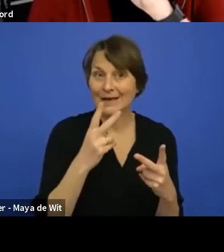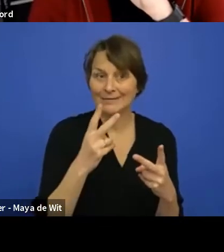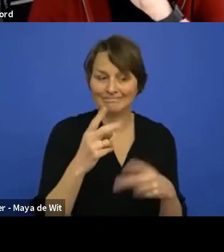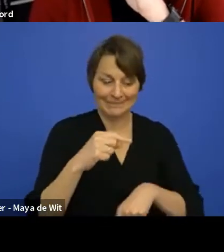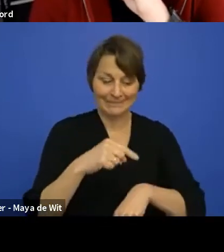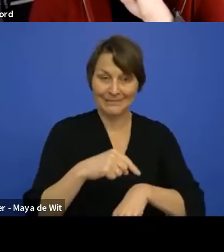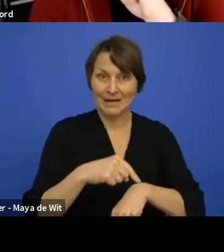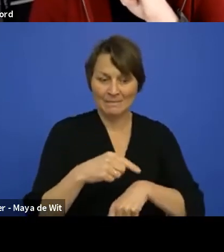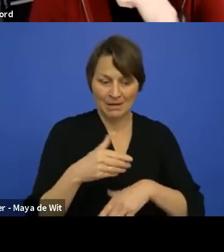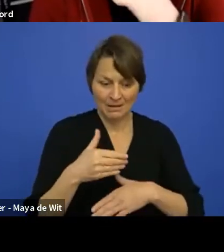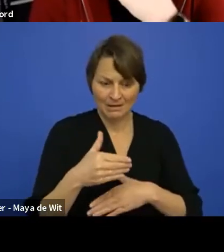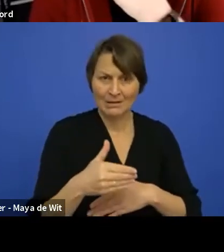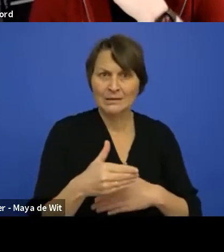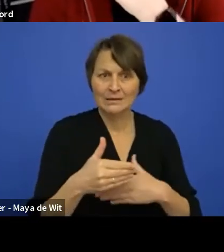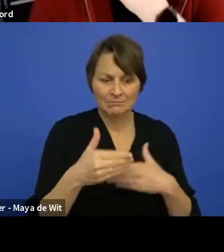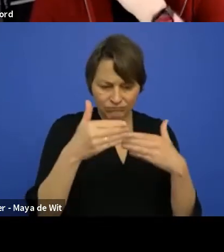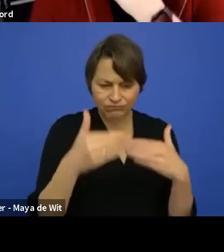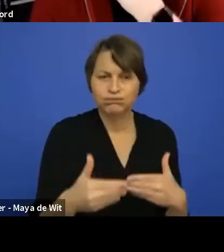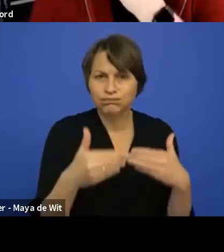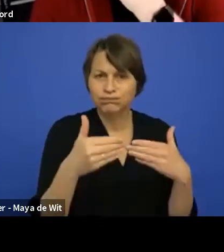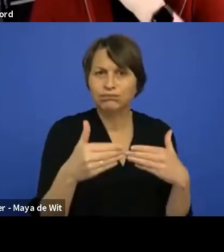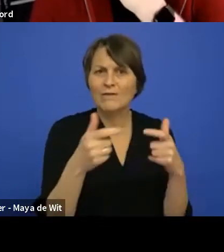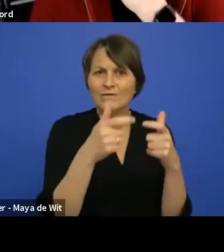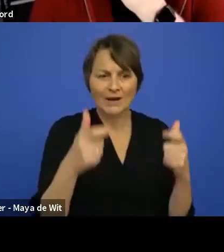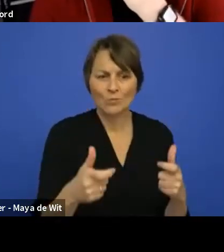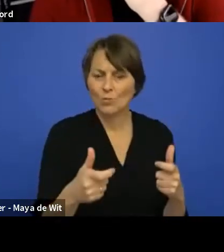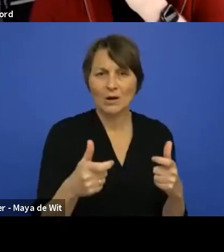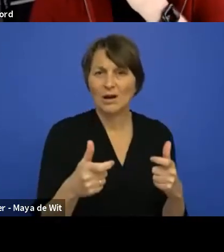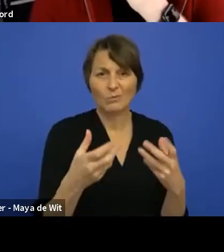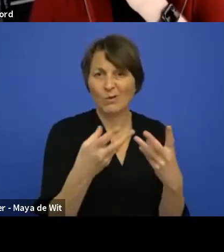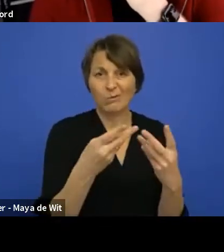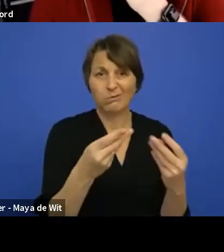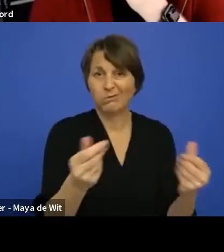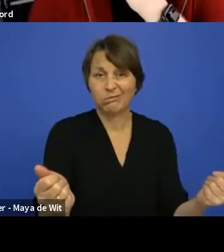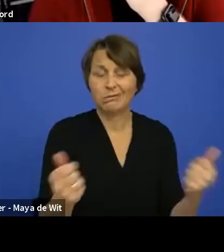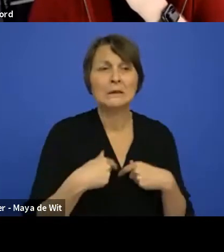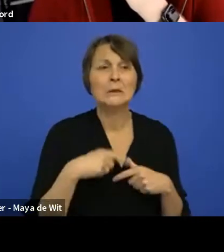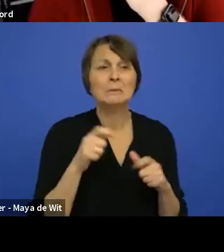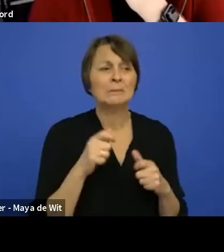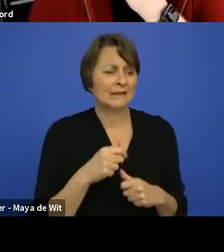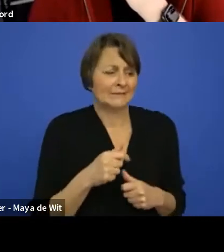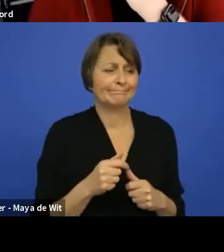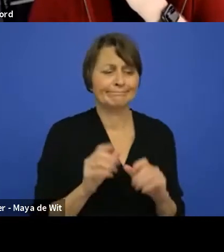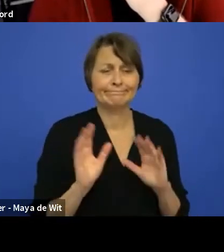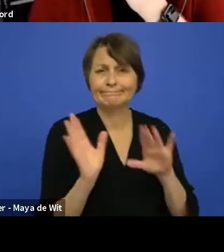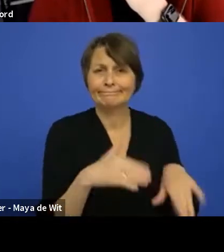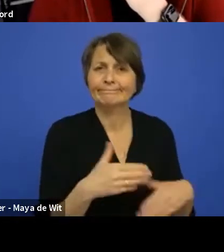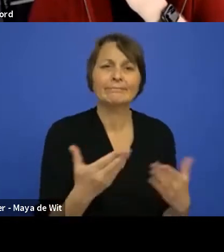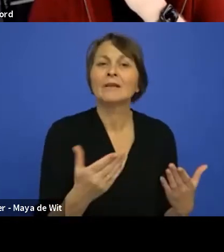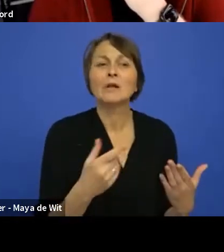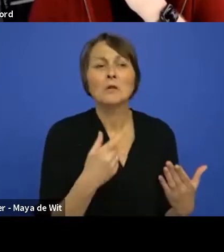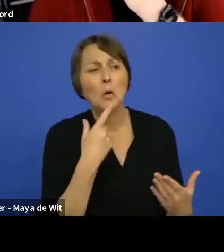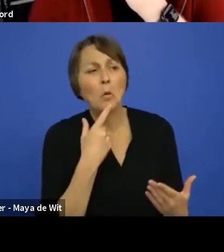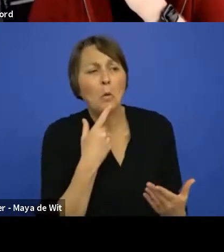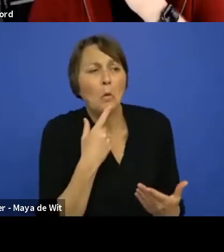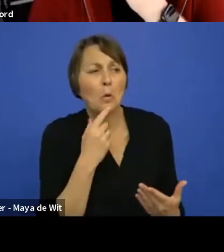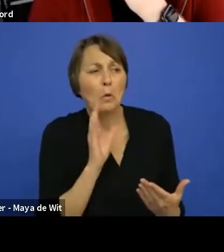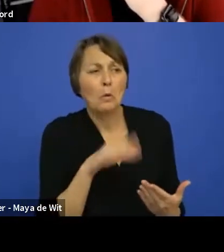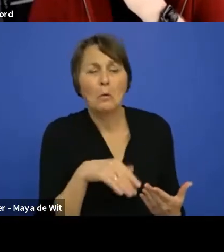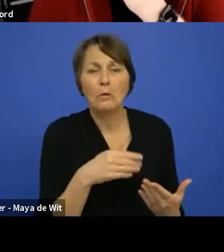uh, they will eventually eventually be deprecated and people will stop caring about them or stop thinking that they're nice. and, but web components are web